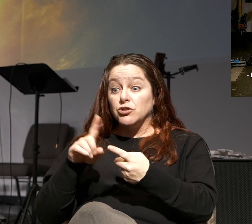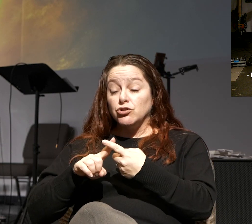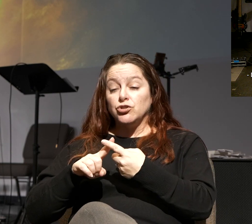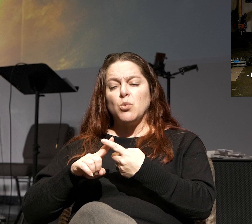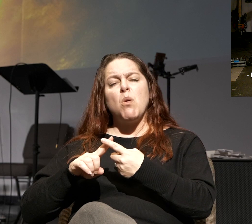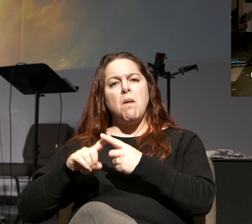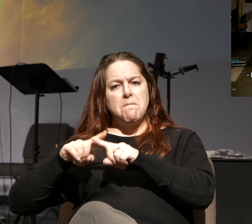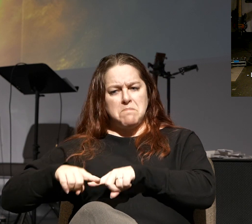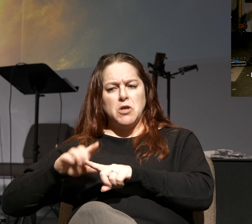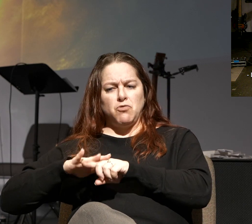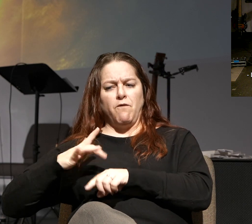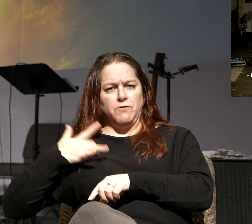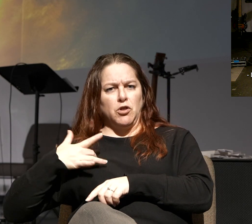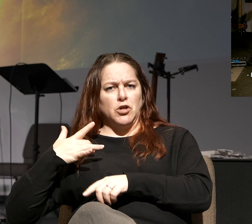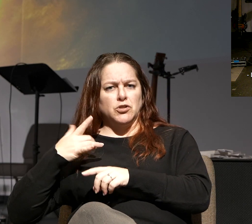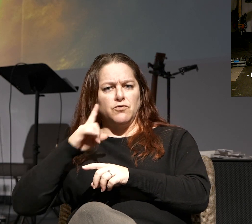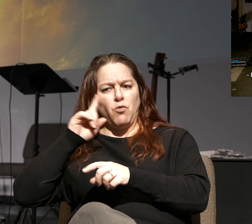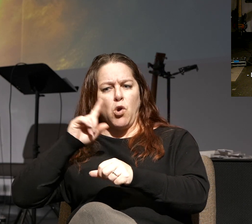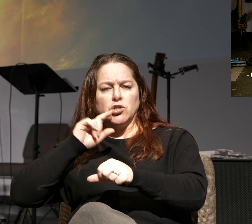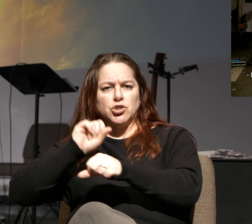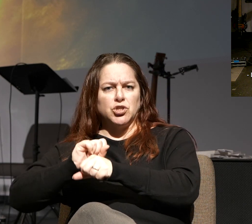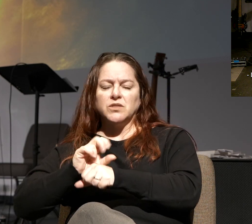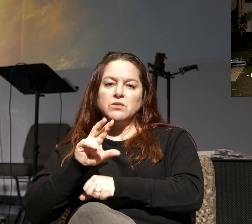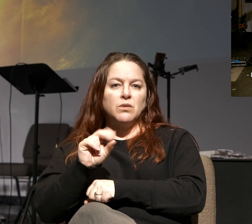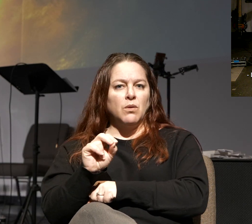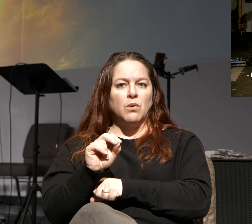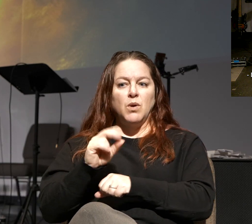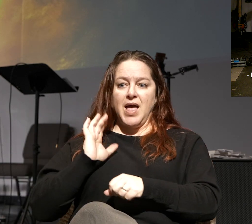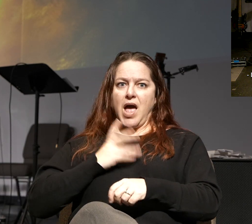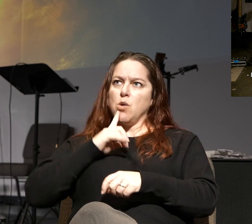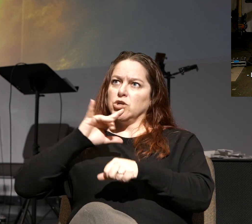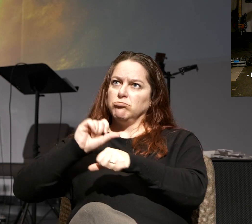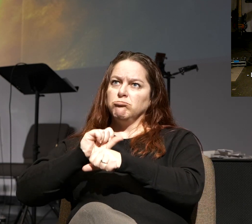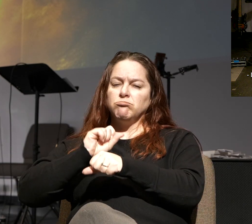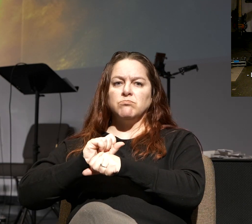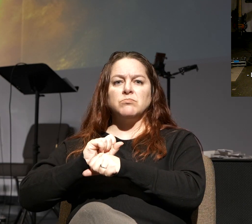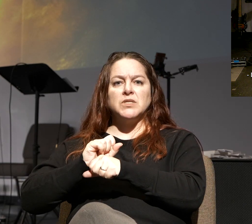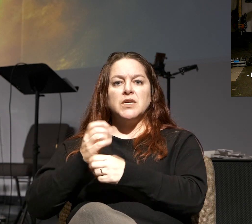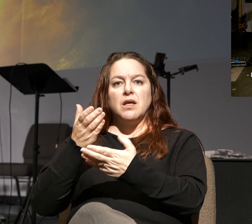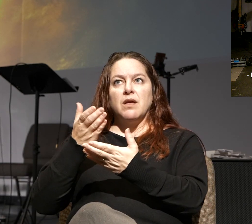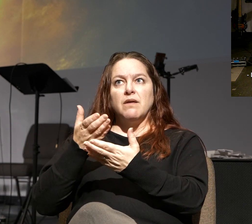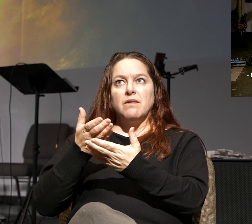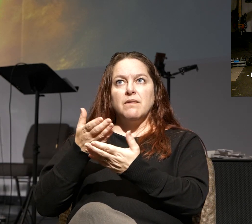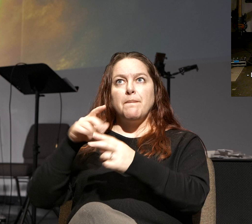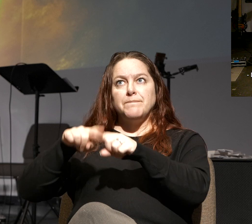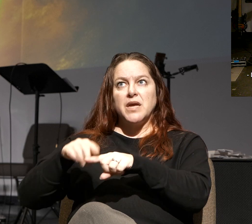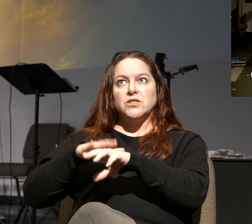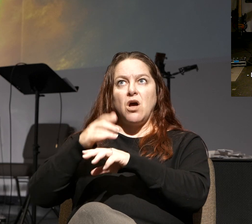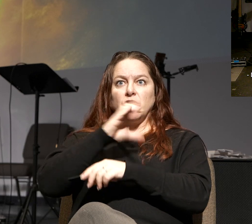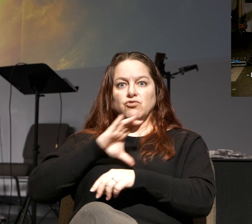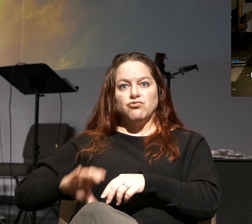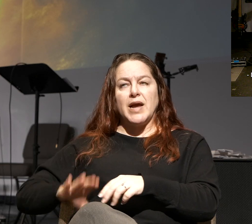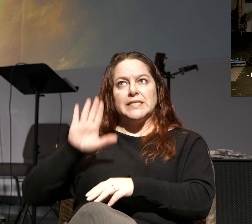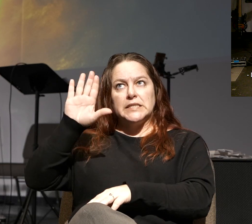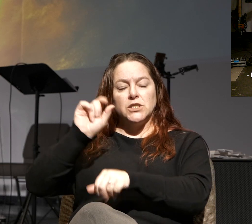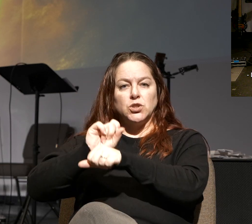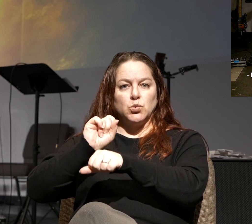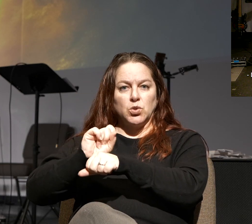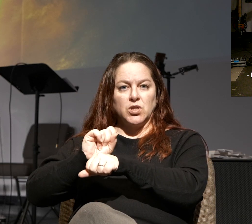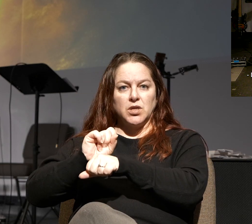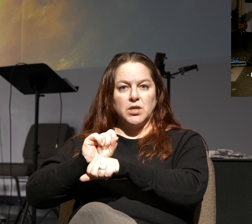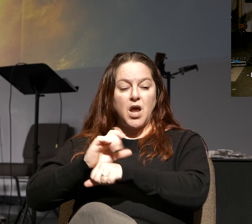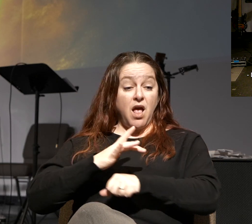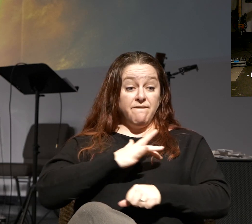assurance. Our assurance ought to be based on the fact of Christ's finished work. Our feelings of assurance